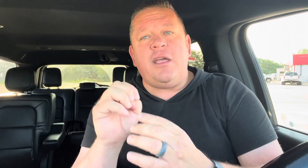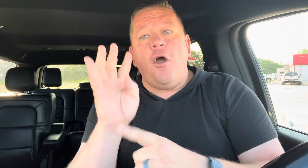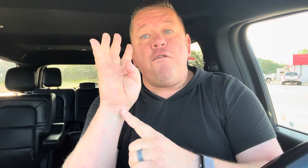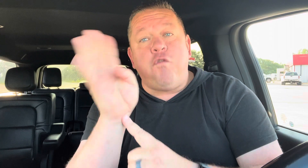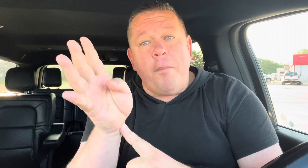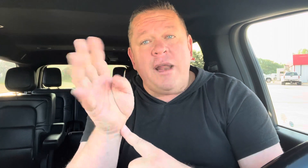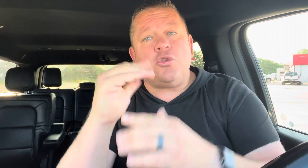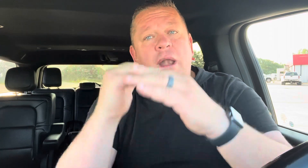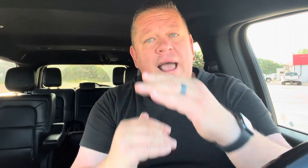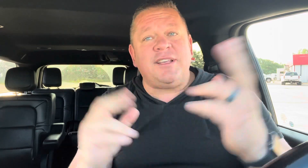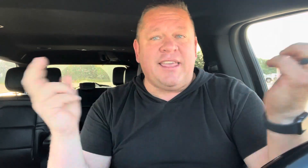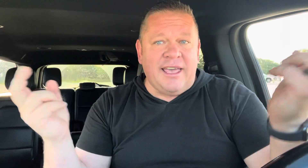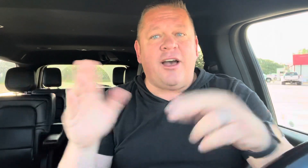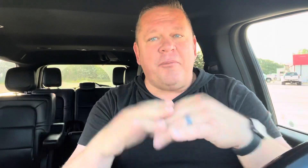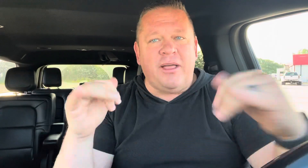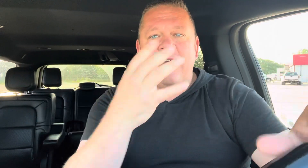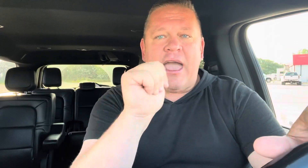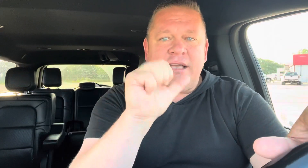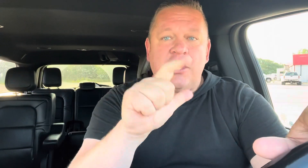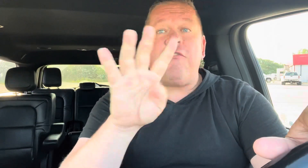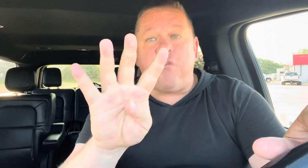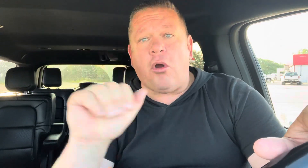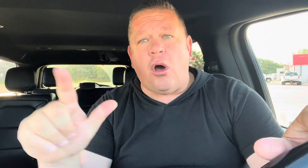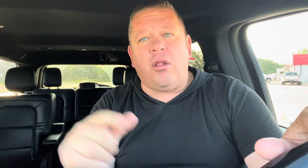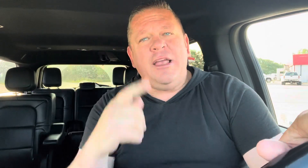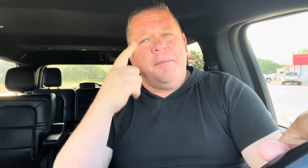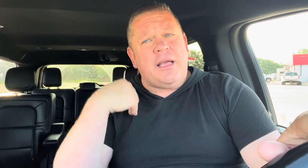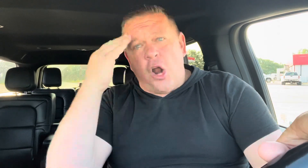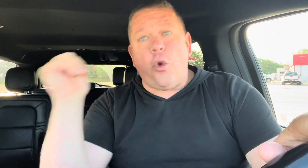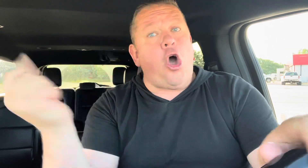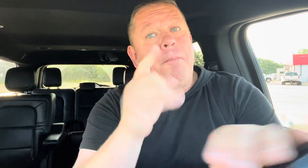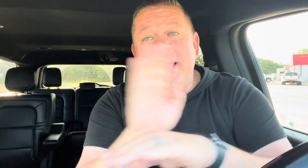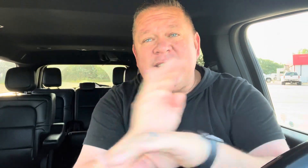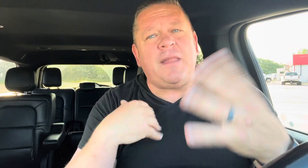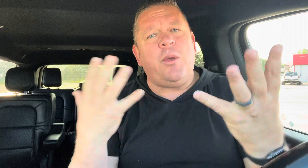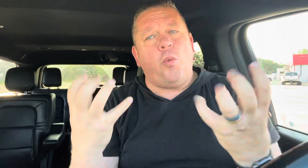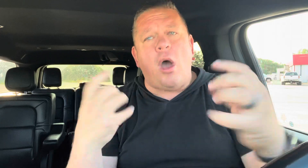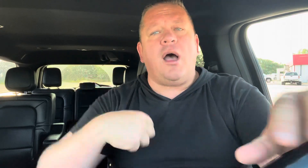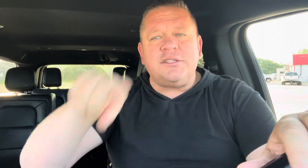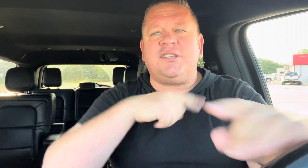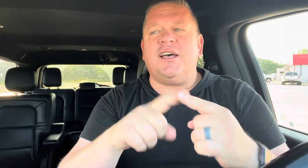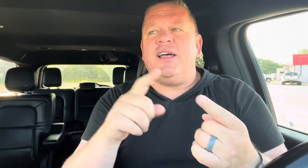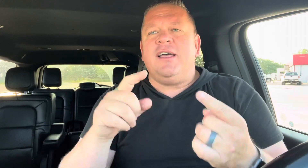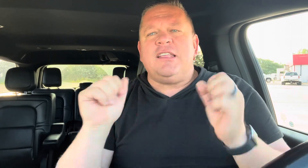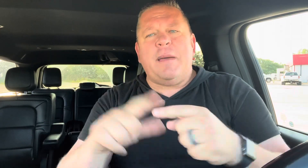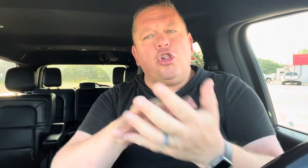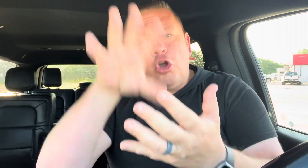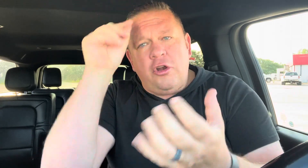four minutes or less. Again, on the play ASL for all, because I know we're all busy and we want us to be able to learn these